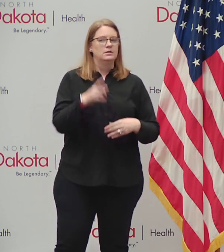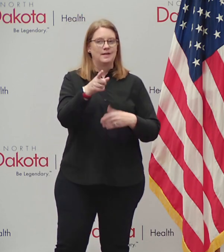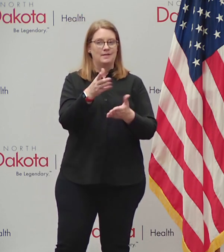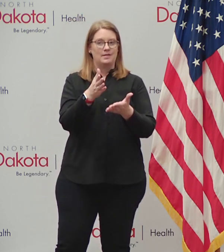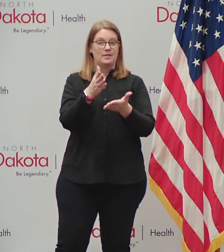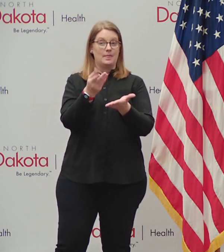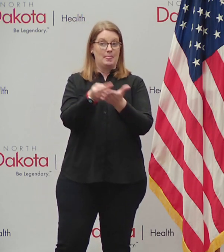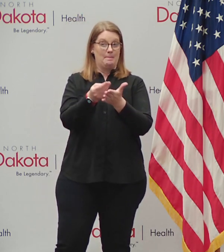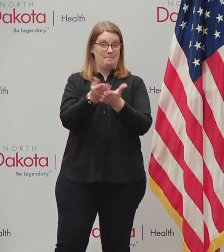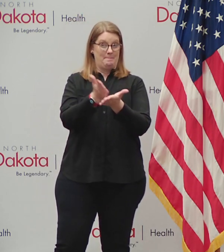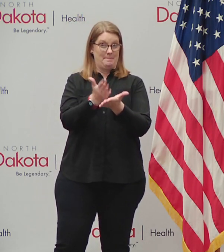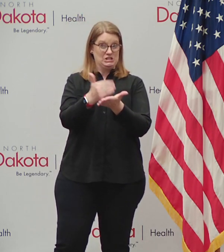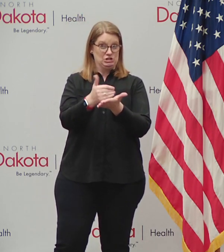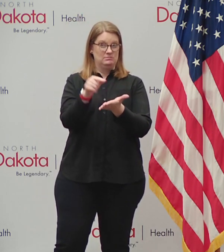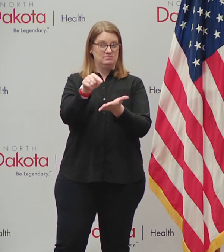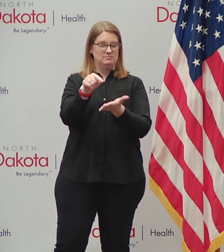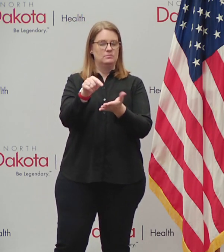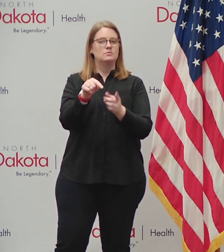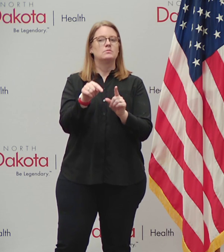one first.